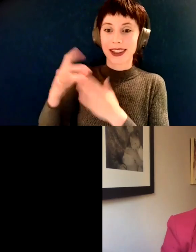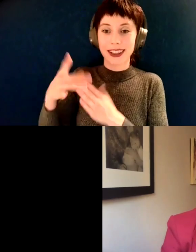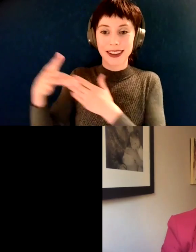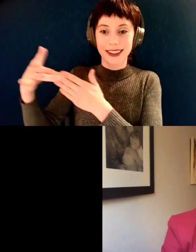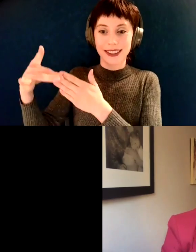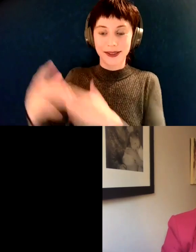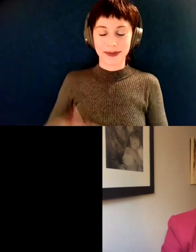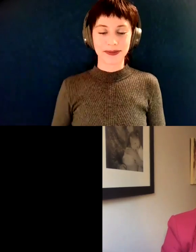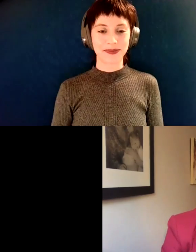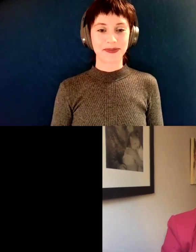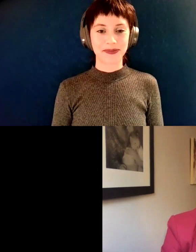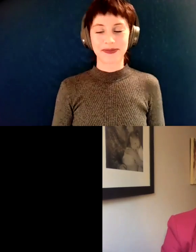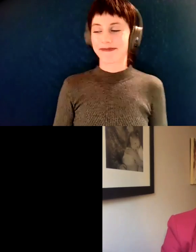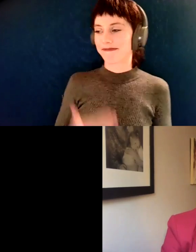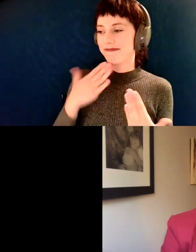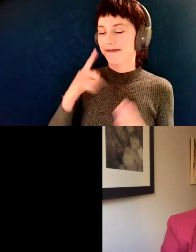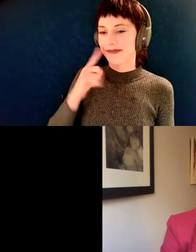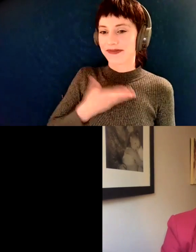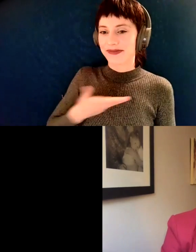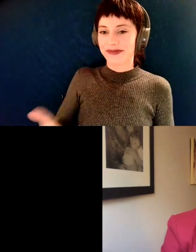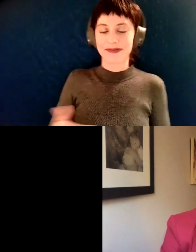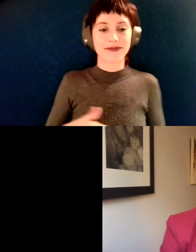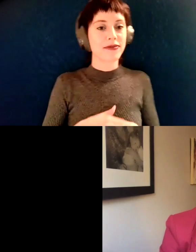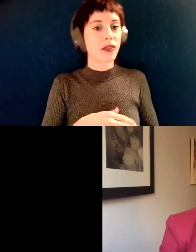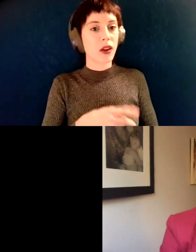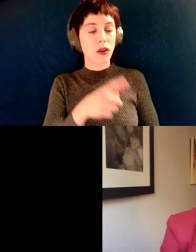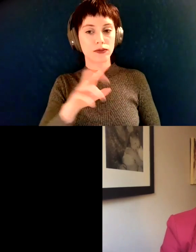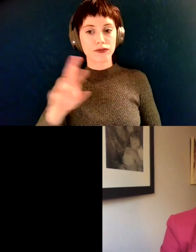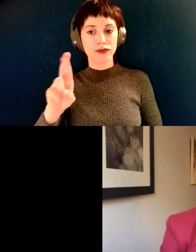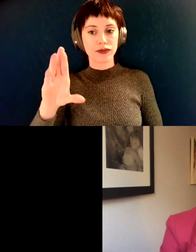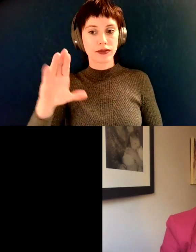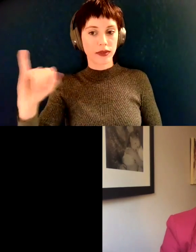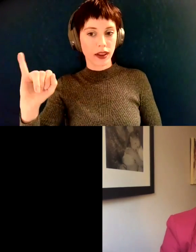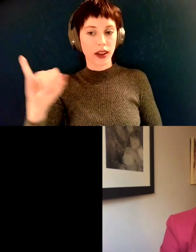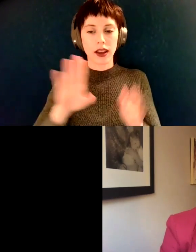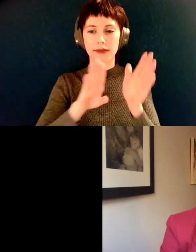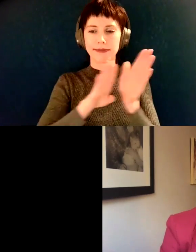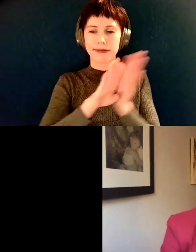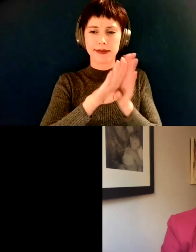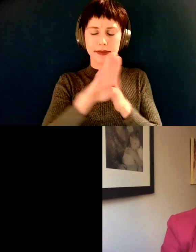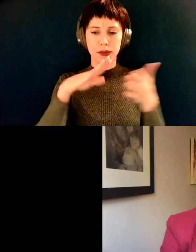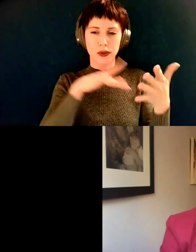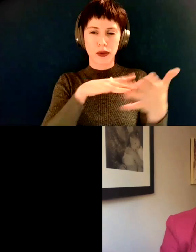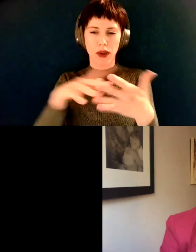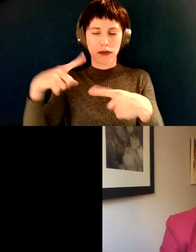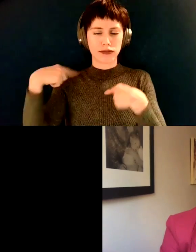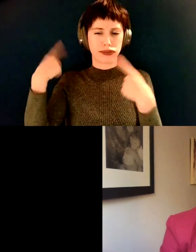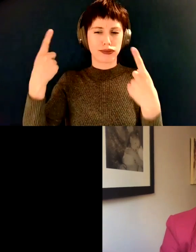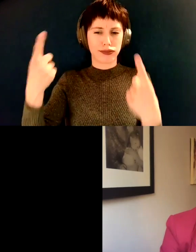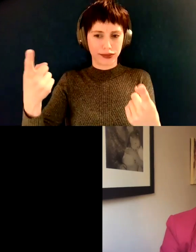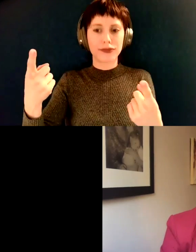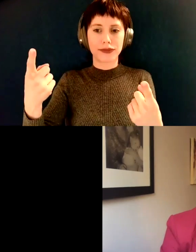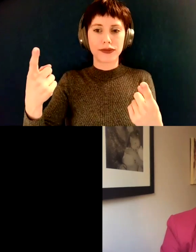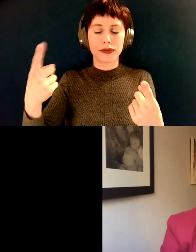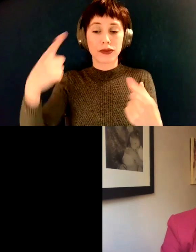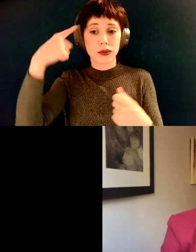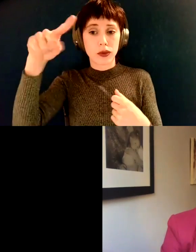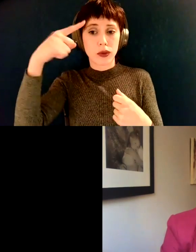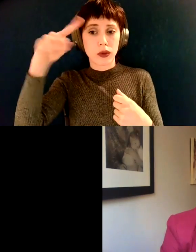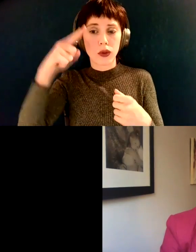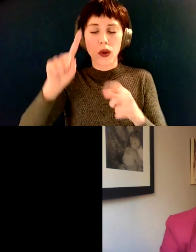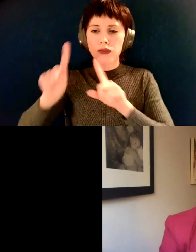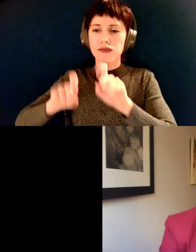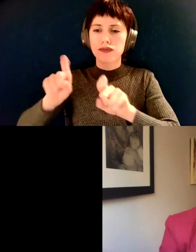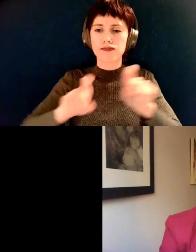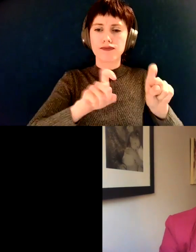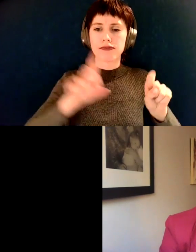quite a bit of time, I believe, developing a survey to get information from the disabled community